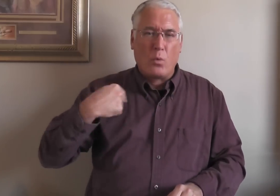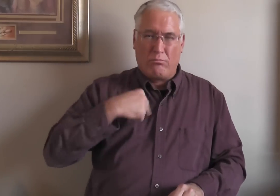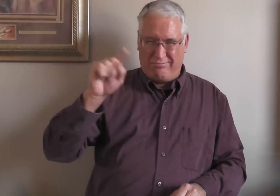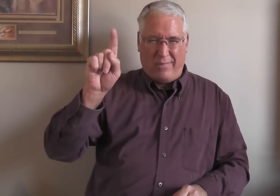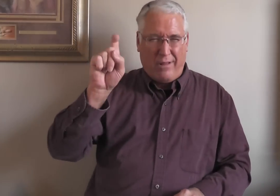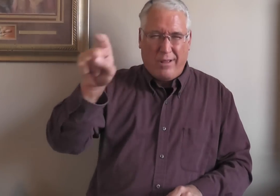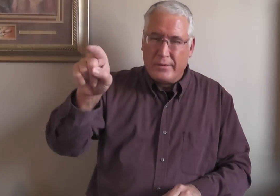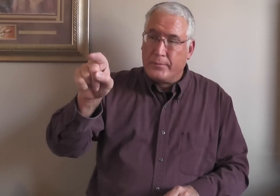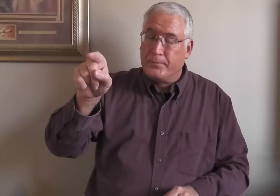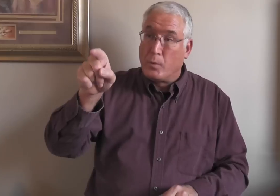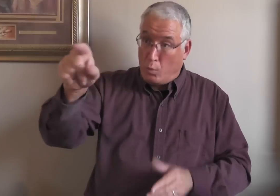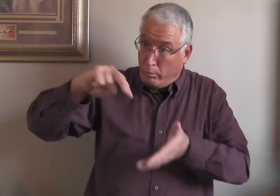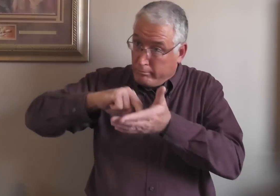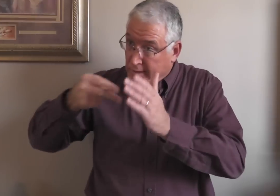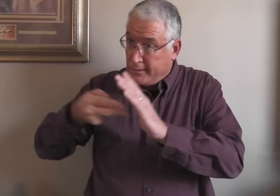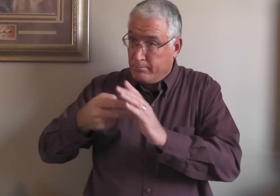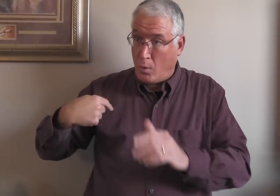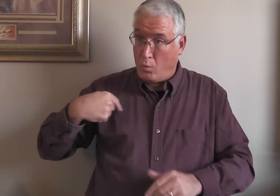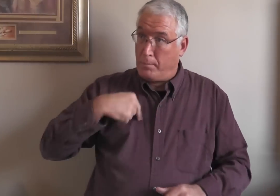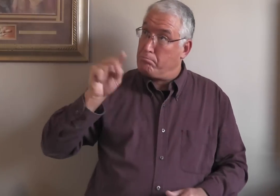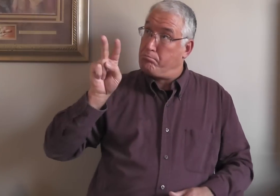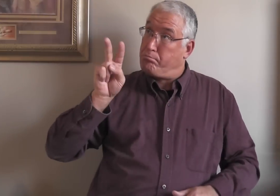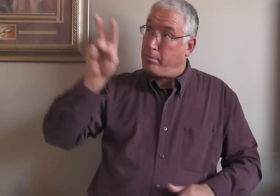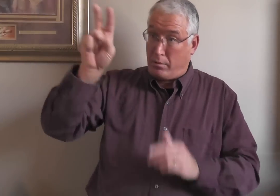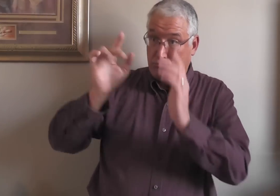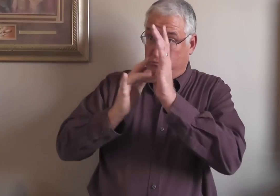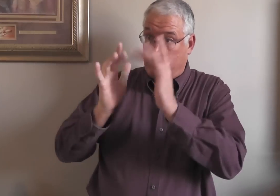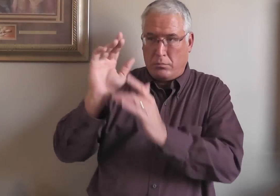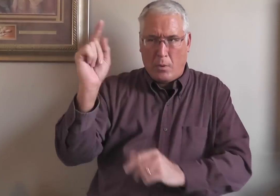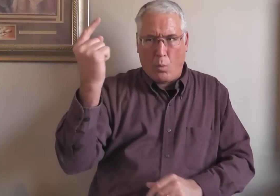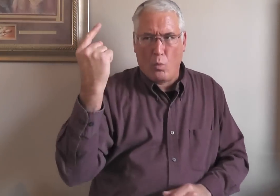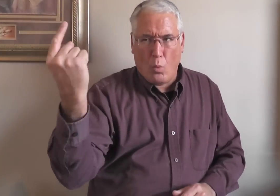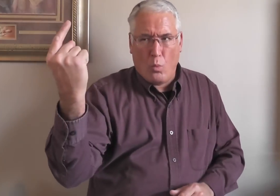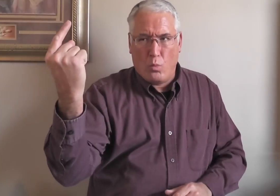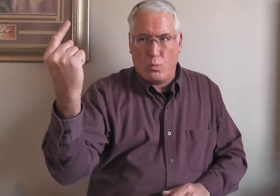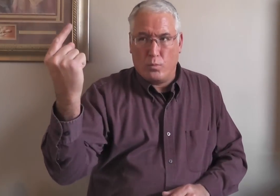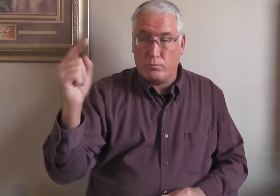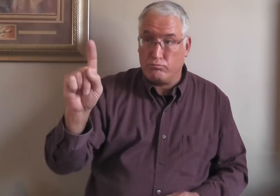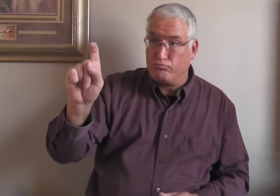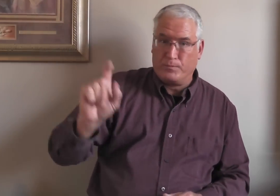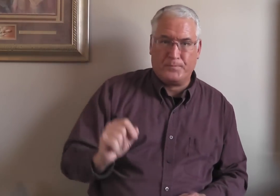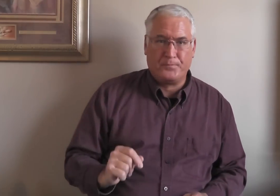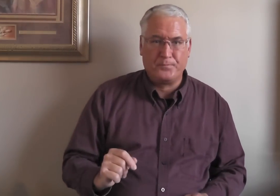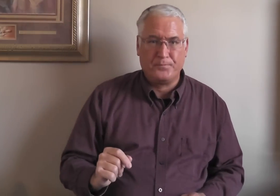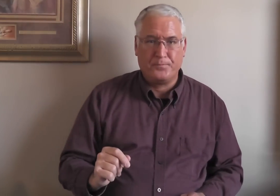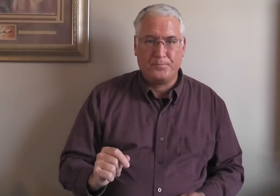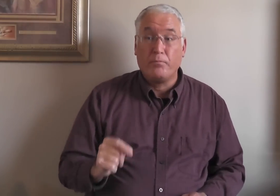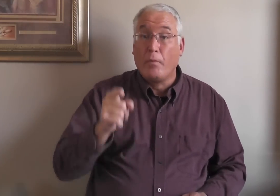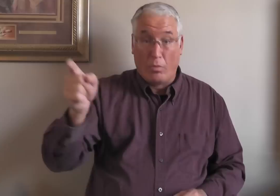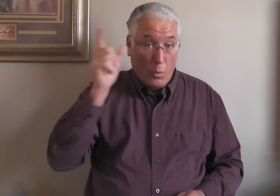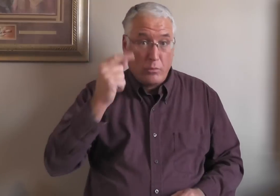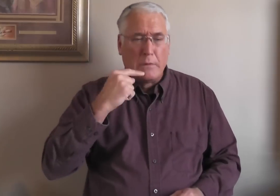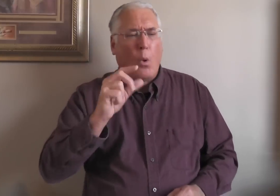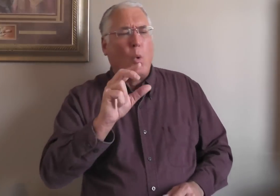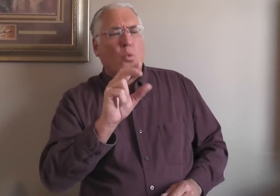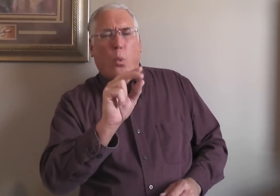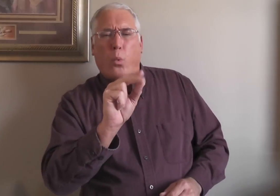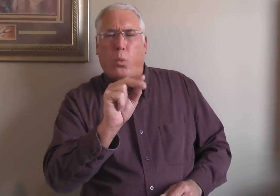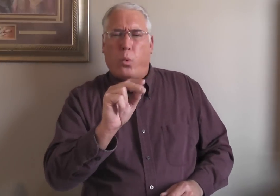faith in him. But if you go on and ask them, do you mean that we have faith in Jesus alone? We're plugging only into him. They'll say, well,